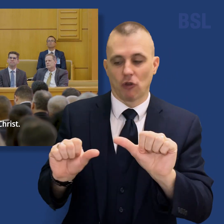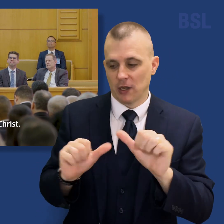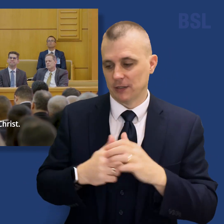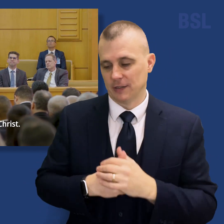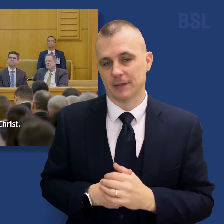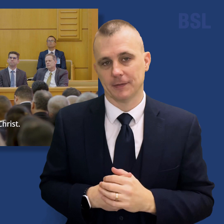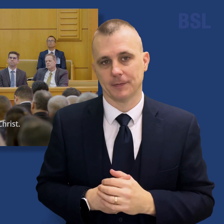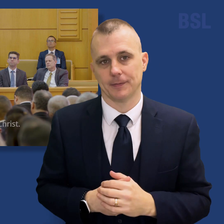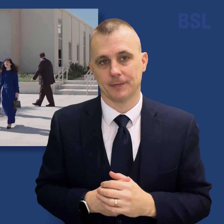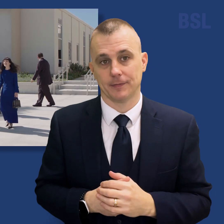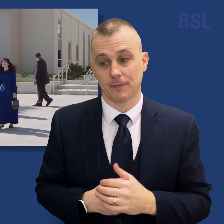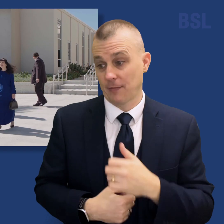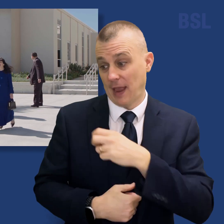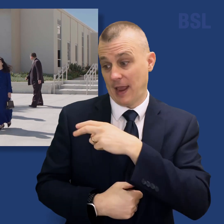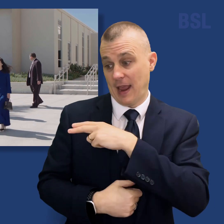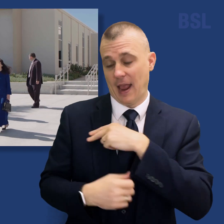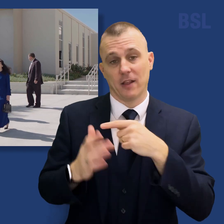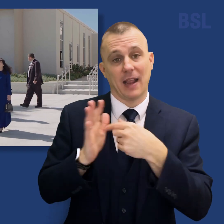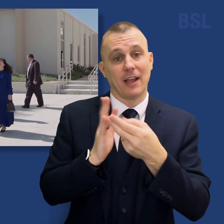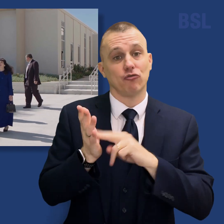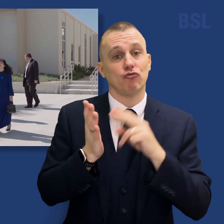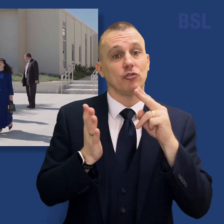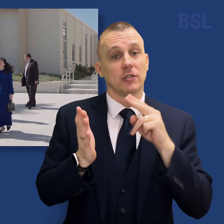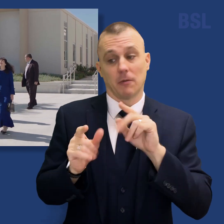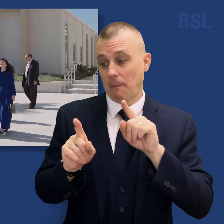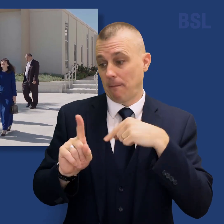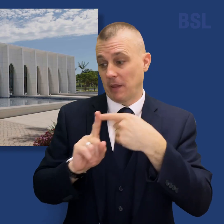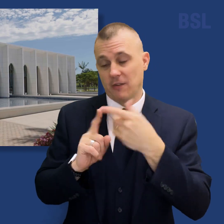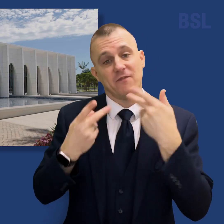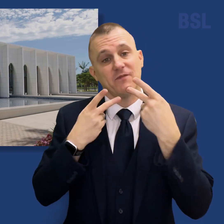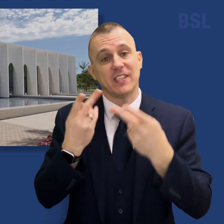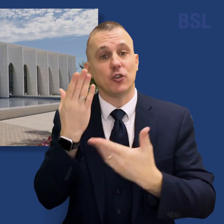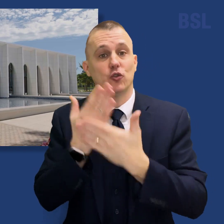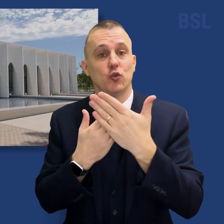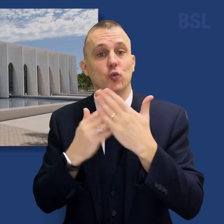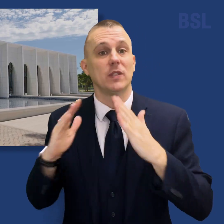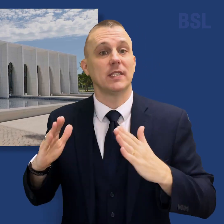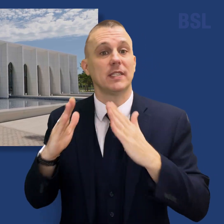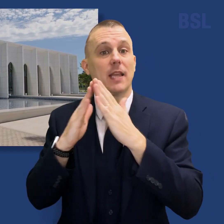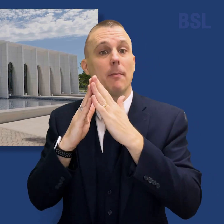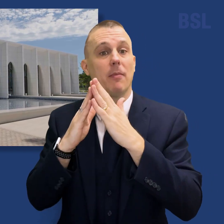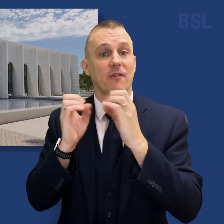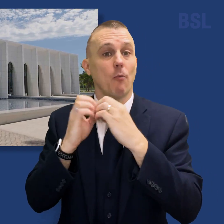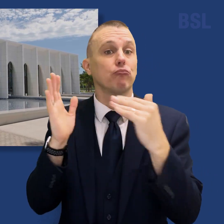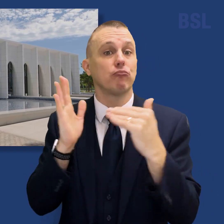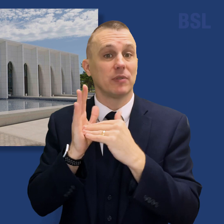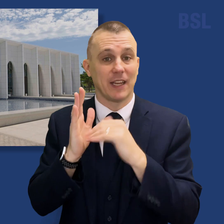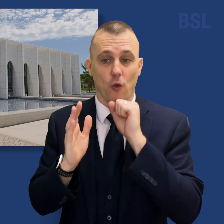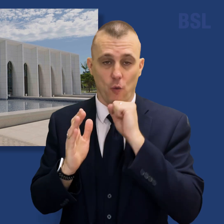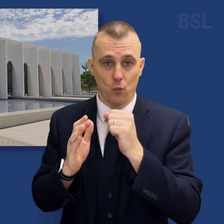Elder and Sister Anderson also visited the new Brasilia temple, which he scheduled to dedicate this September.